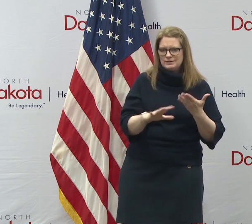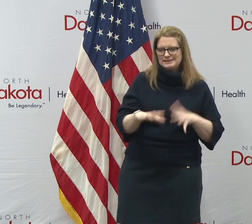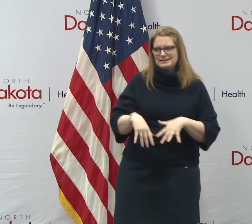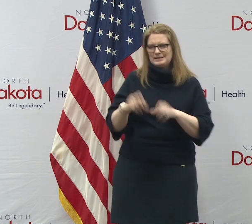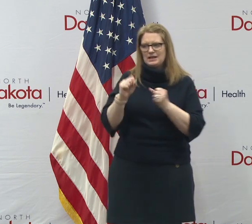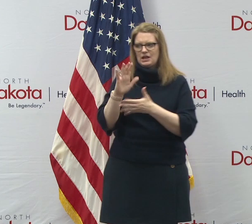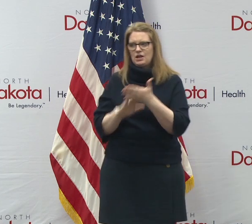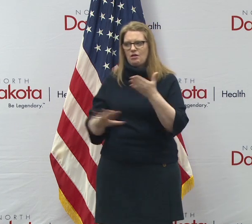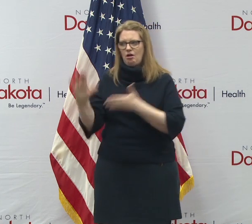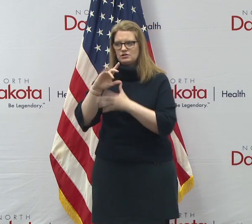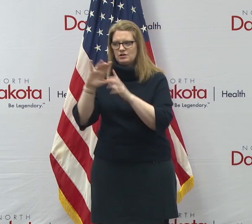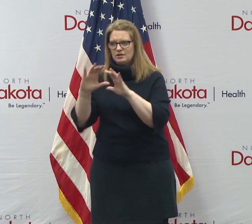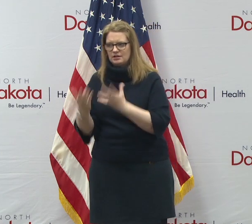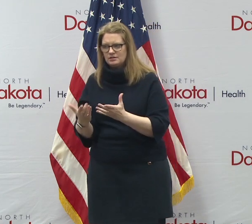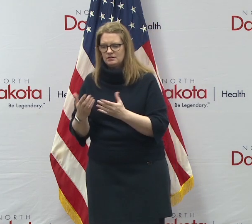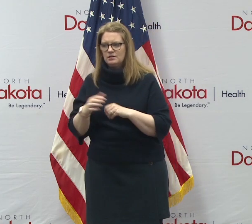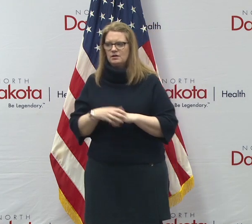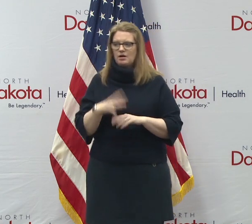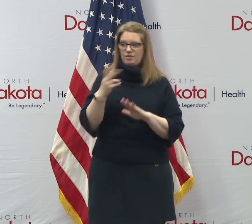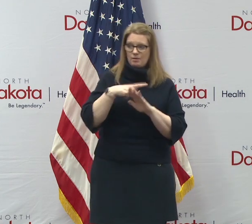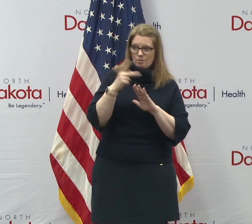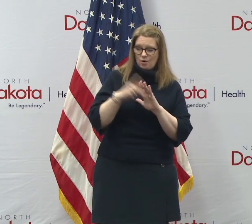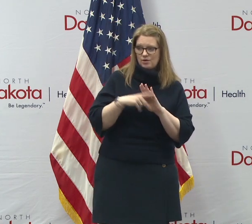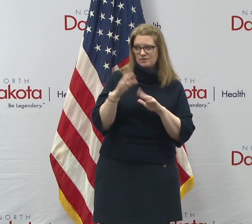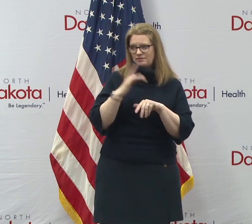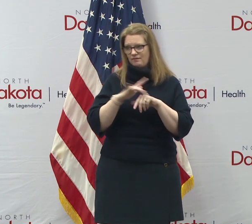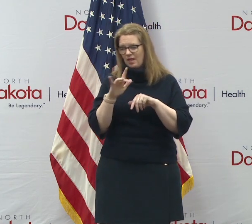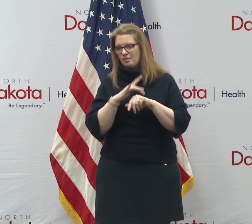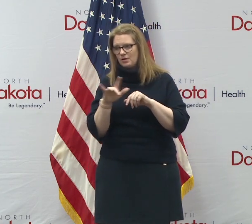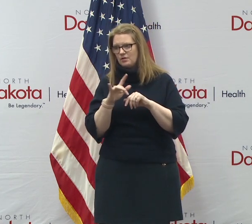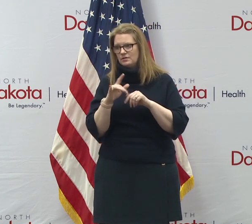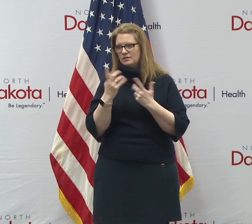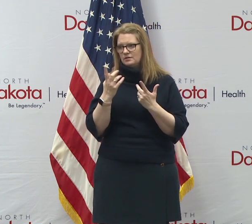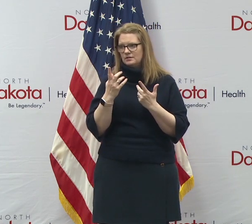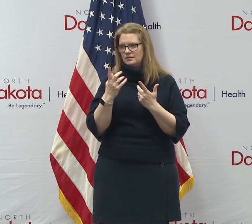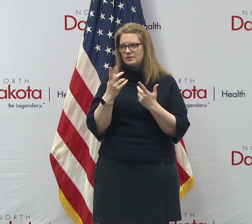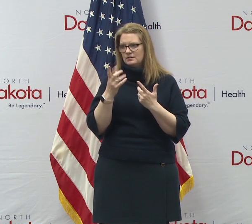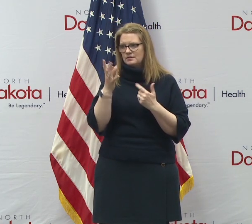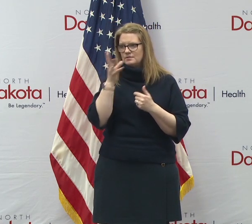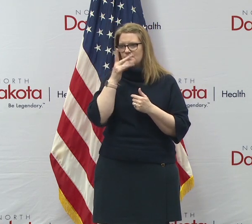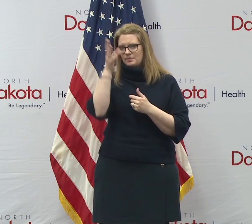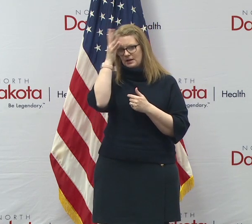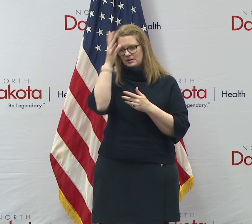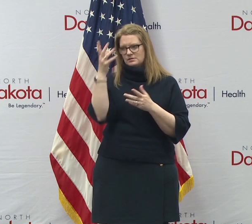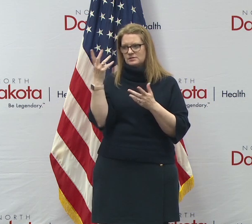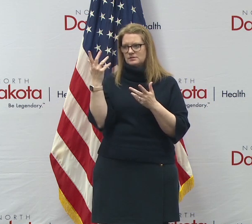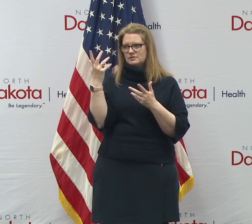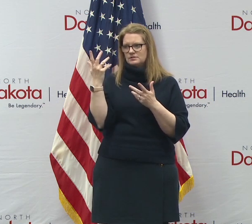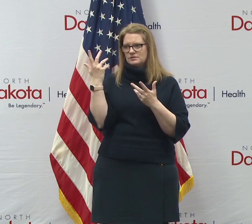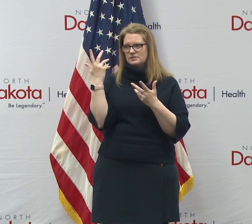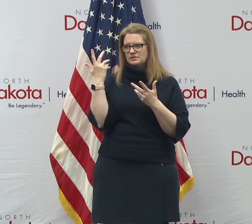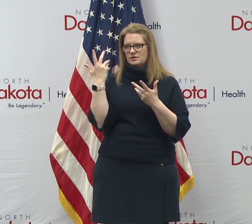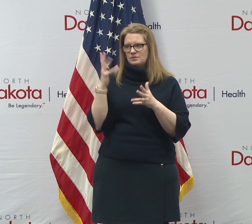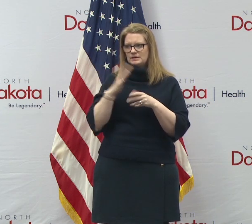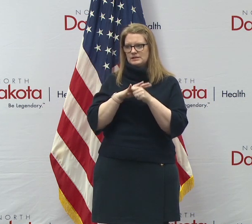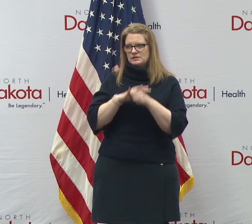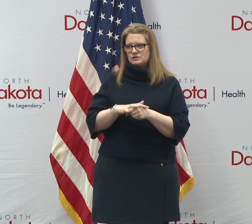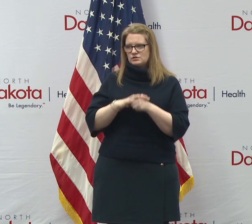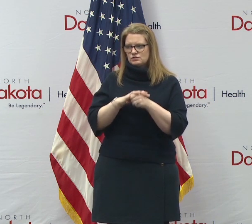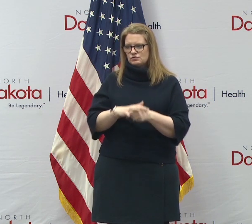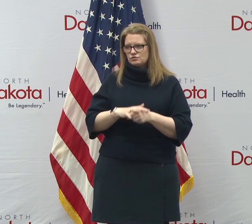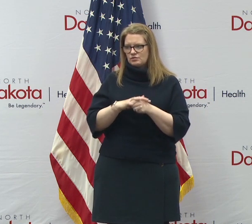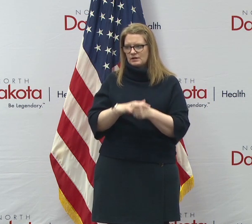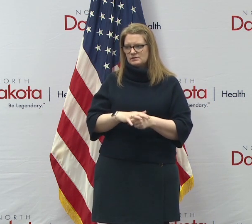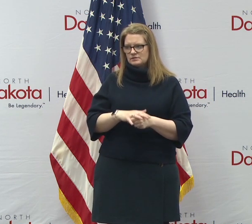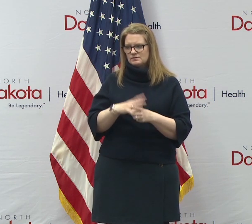any programs or options available or being considered for payment for parents who may already be stressed financially during this